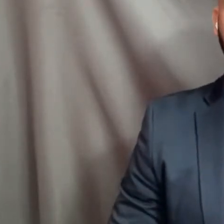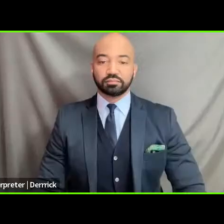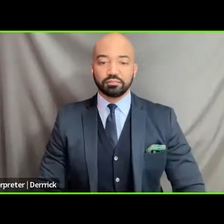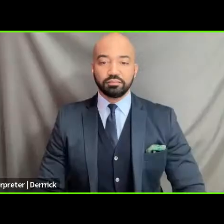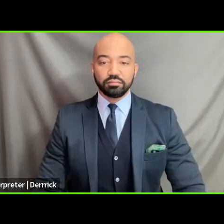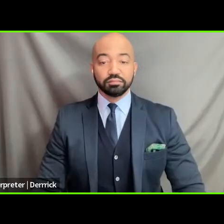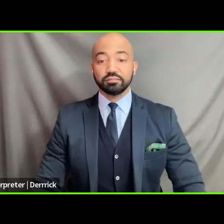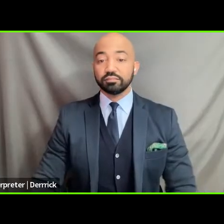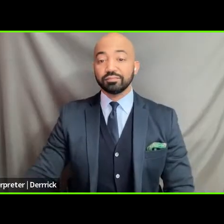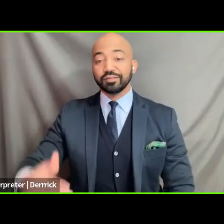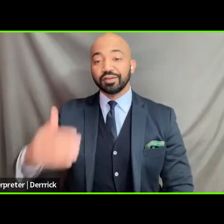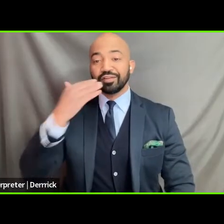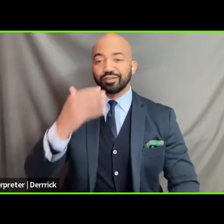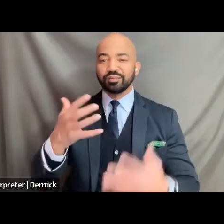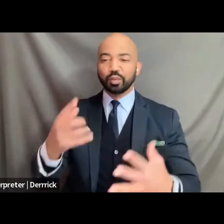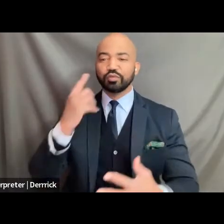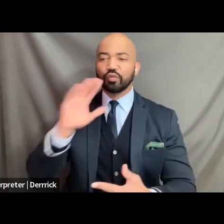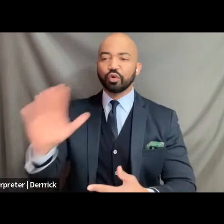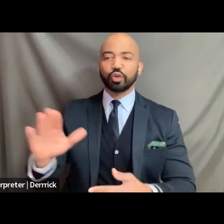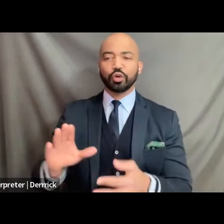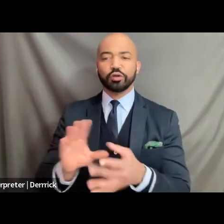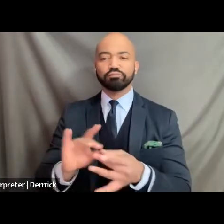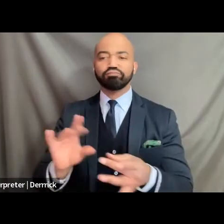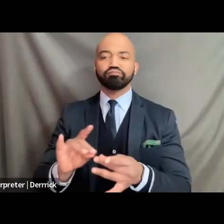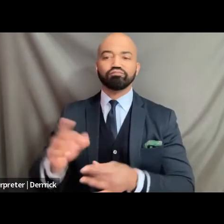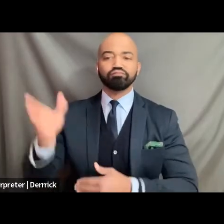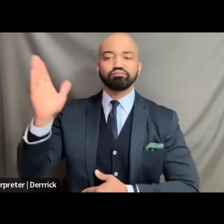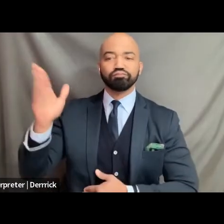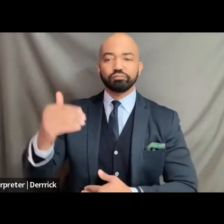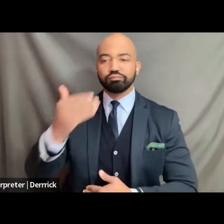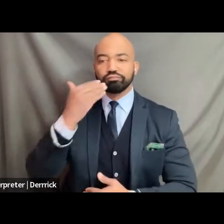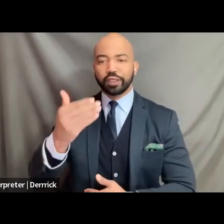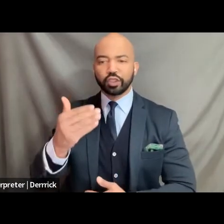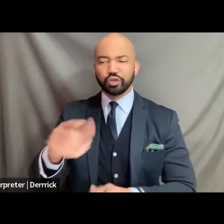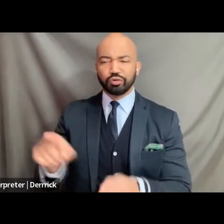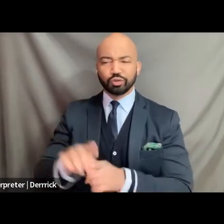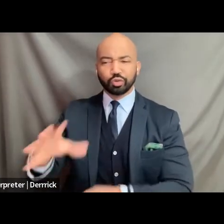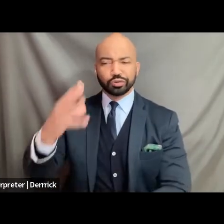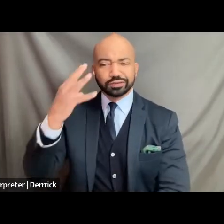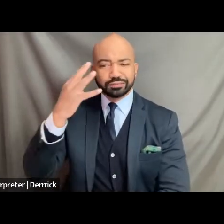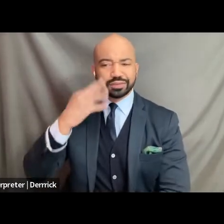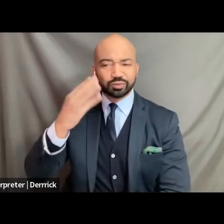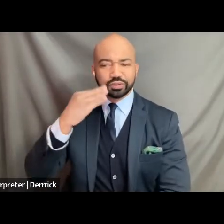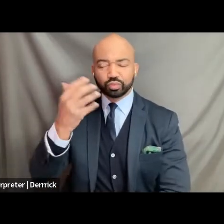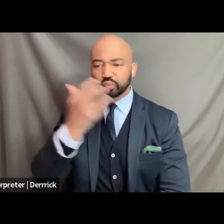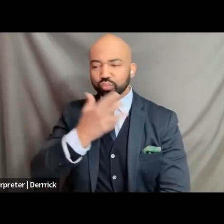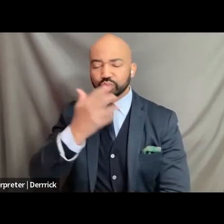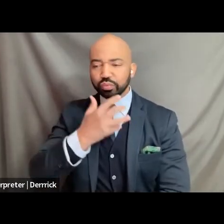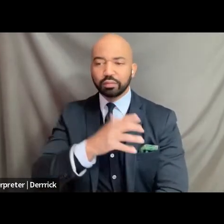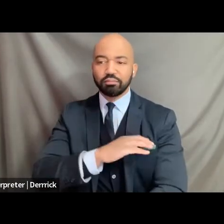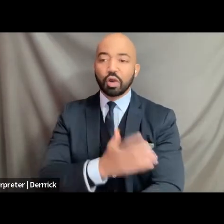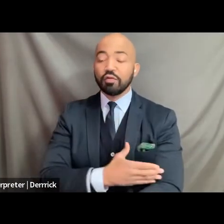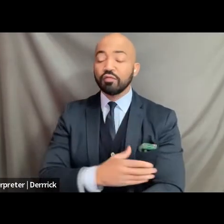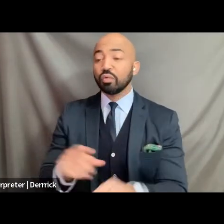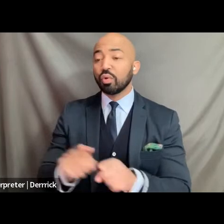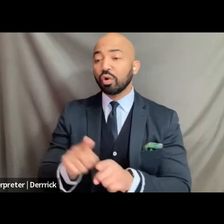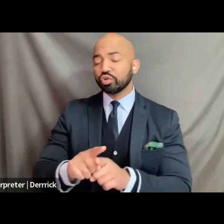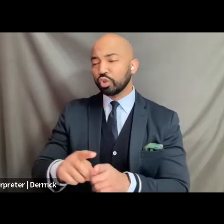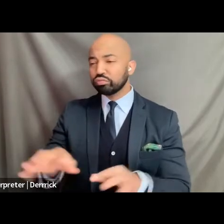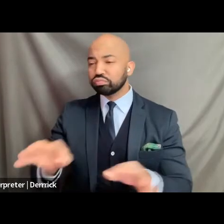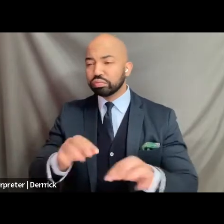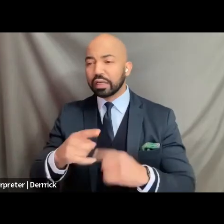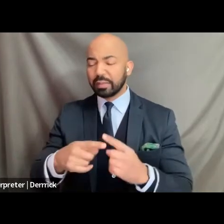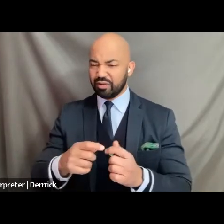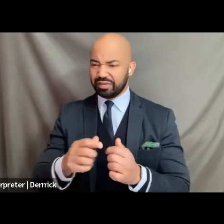thank you so much for sharing that michelle and your powerful experience and the importance of having more diversity